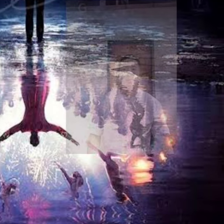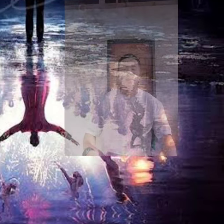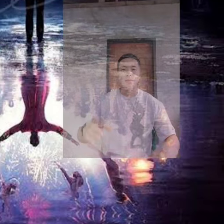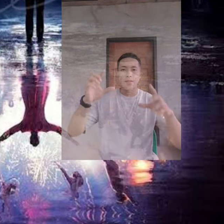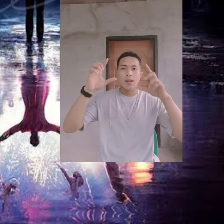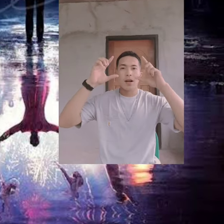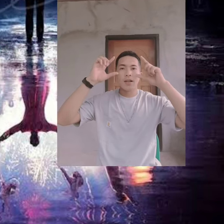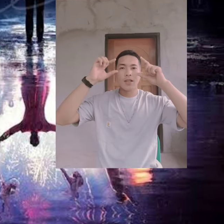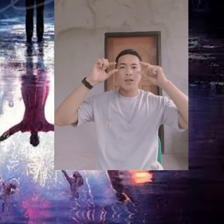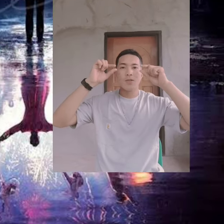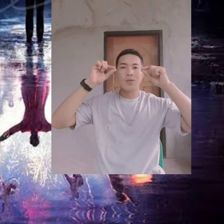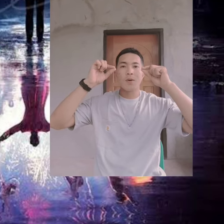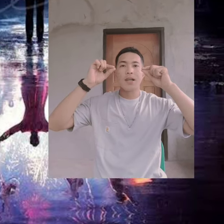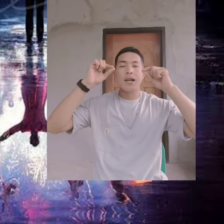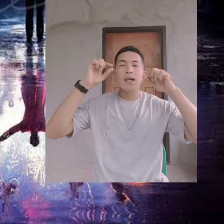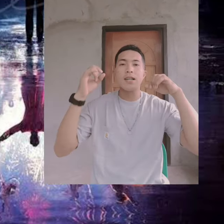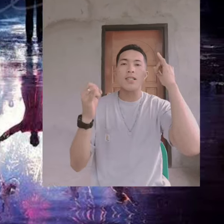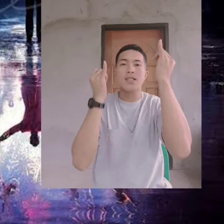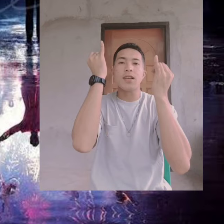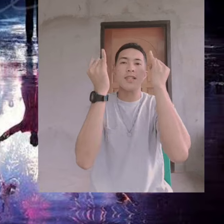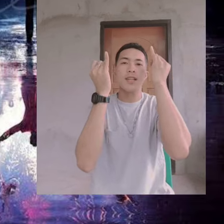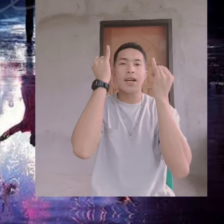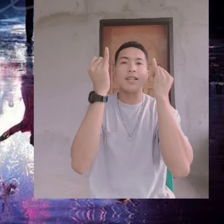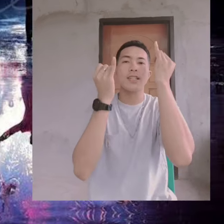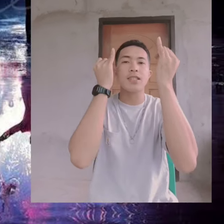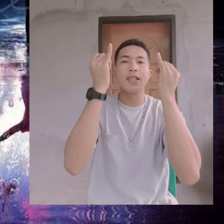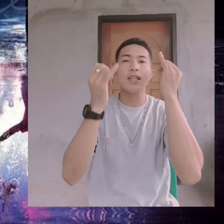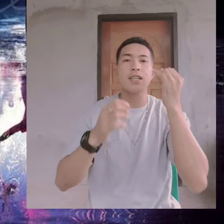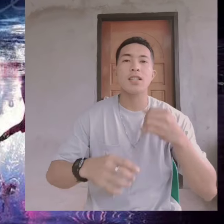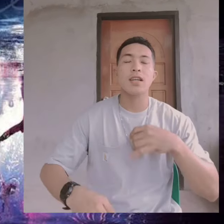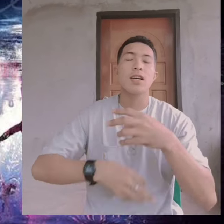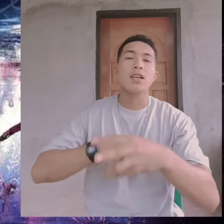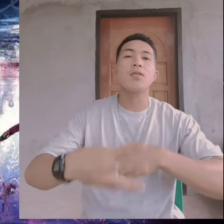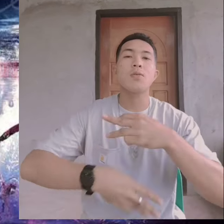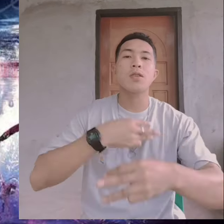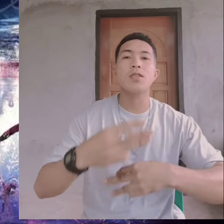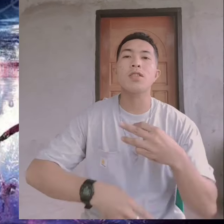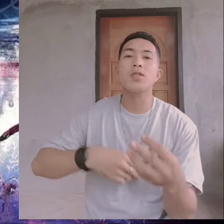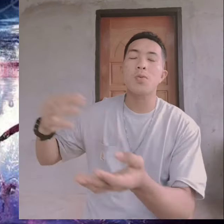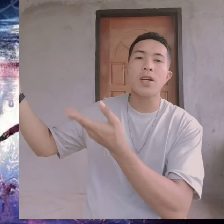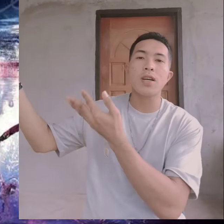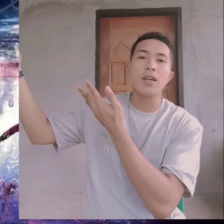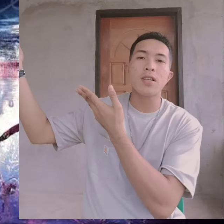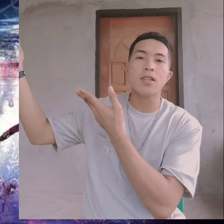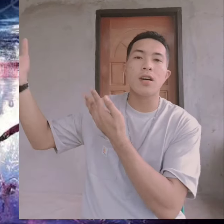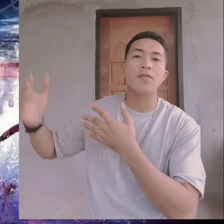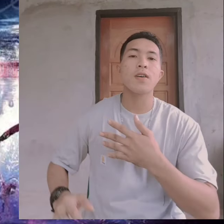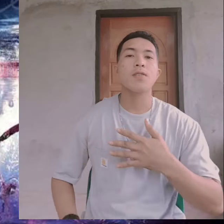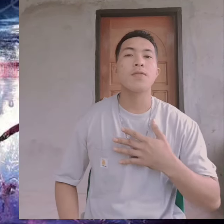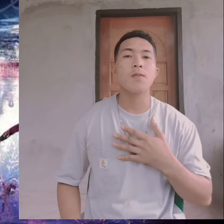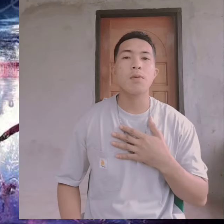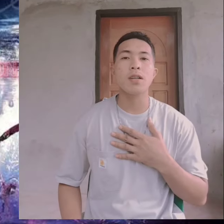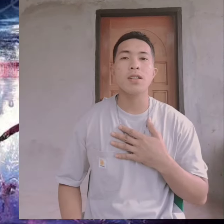I close my eyes and I can see a world that's waiting up for me